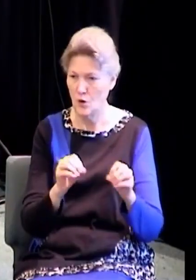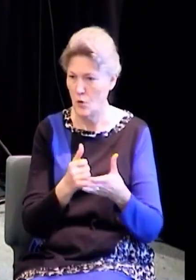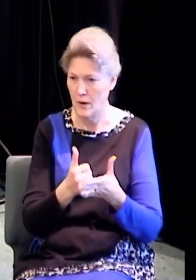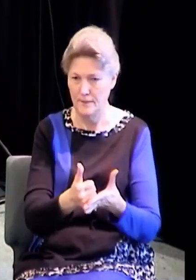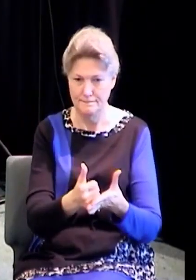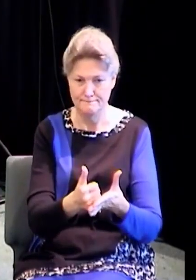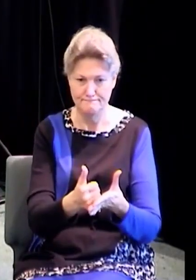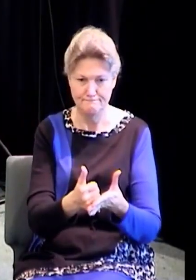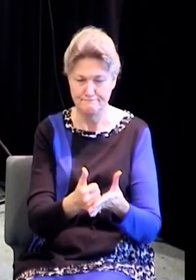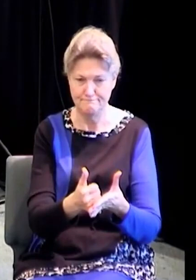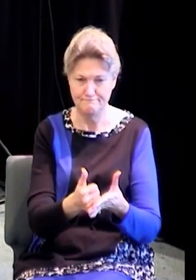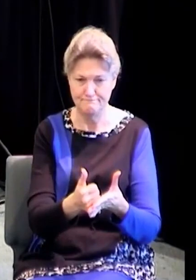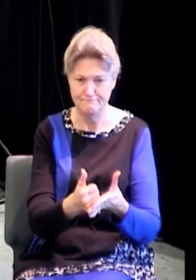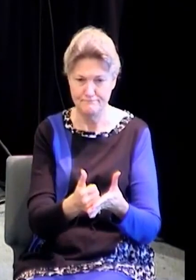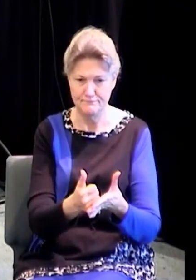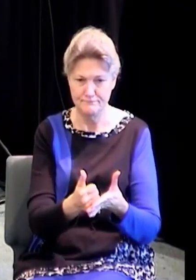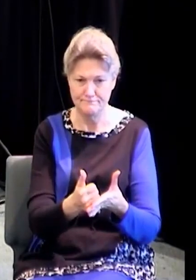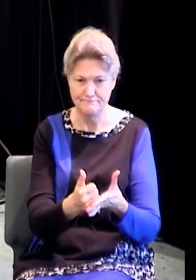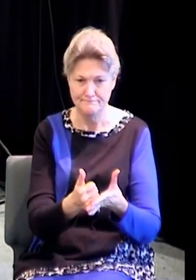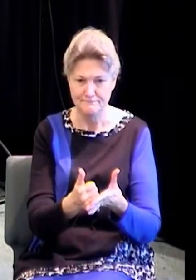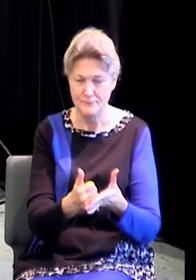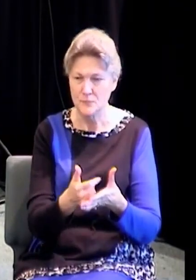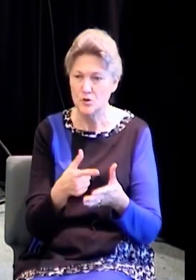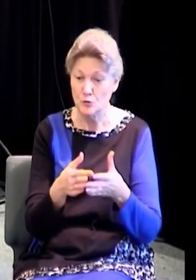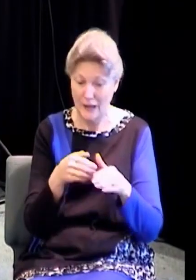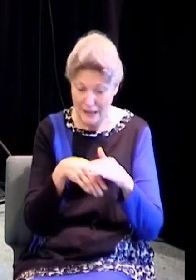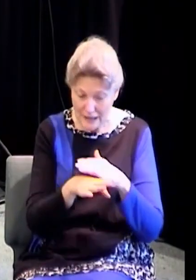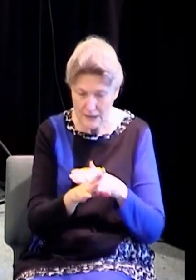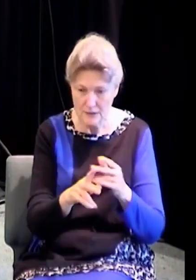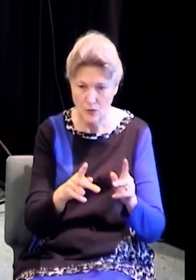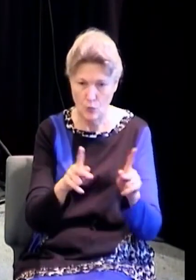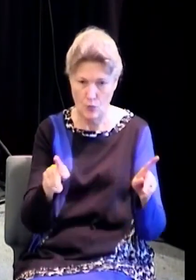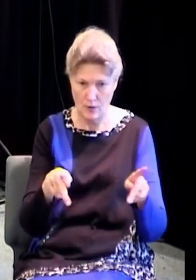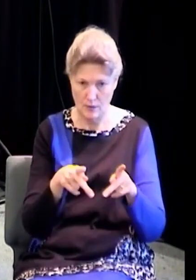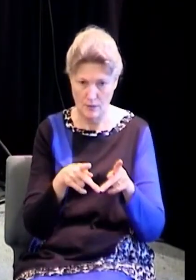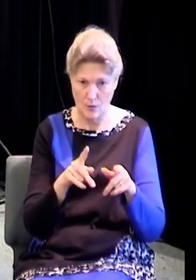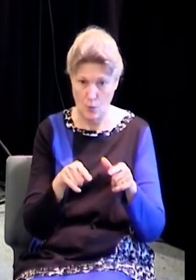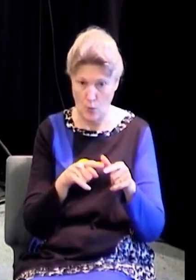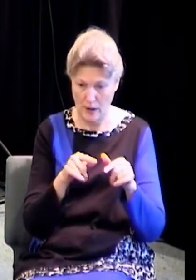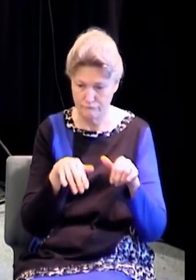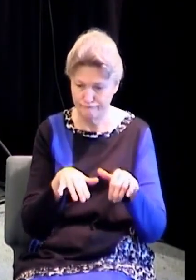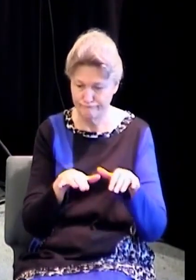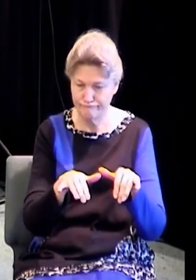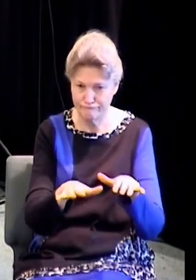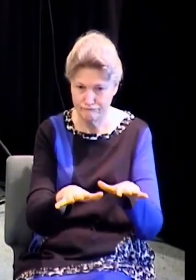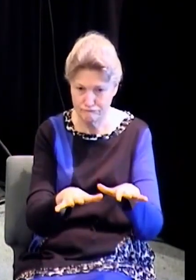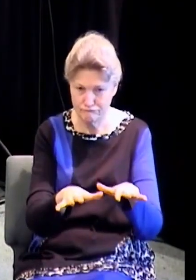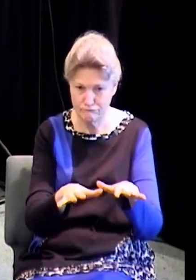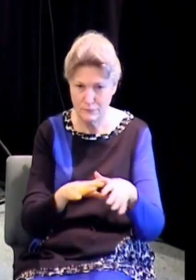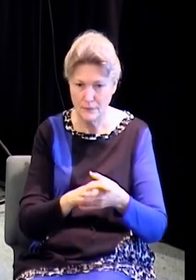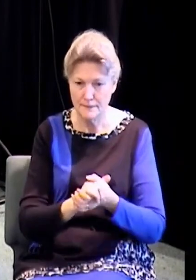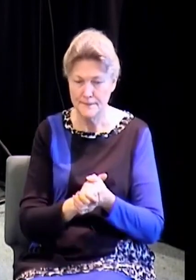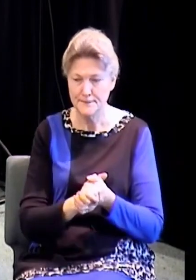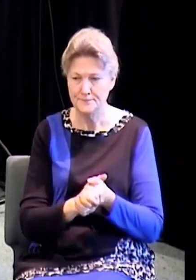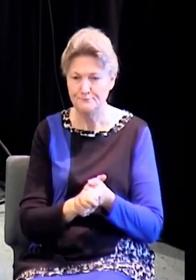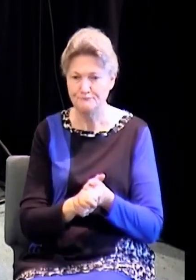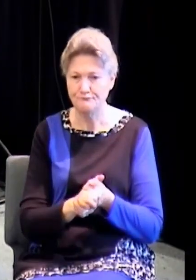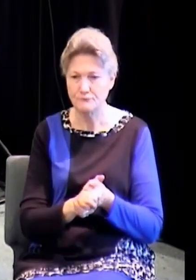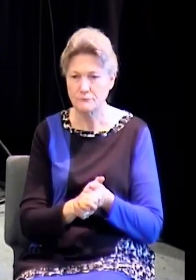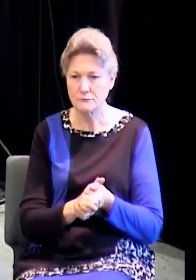I have a desire, I just don't know what to do. I have no person to help me. Jesus